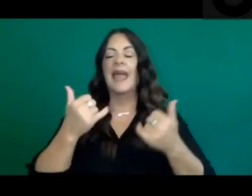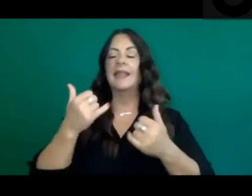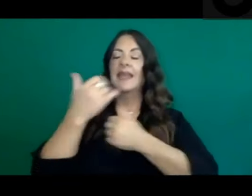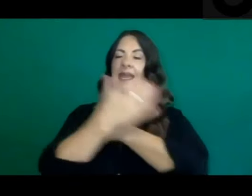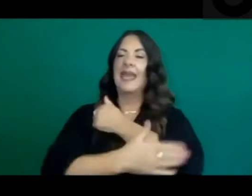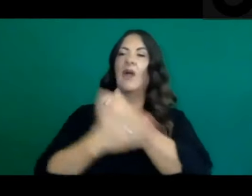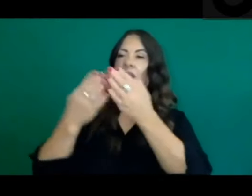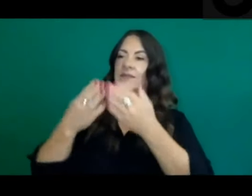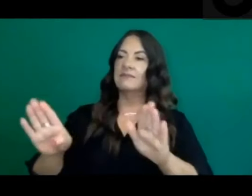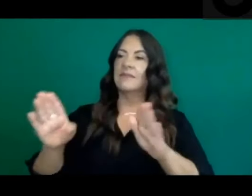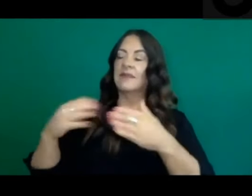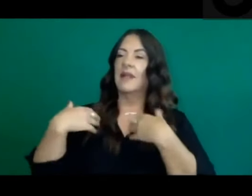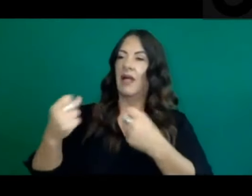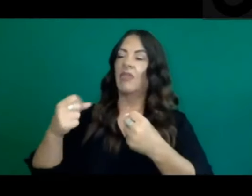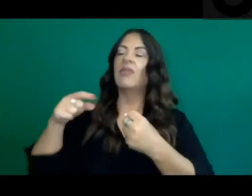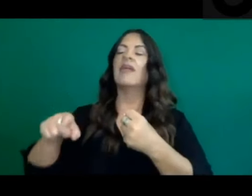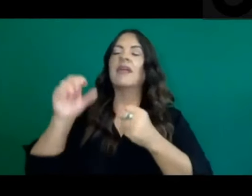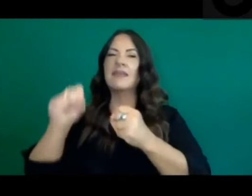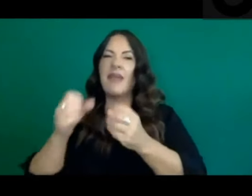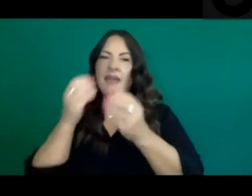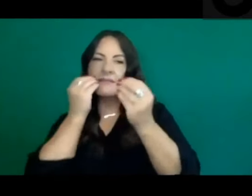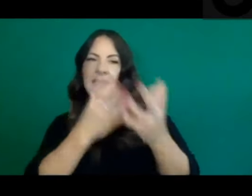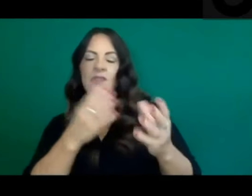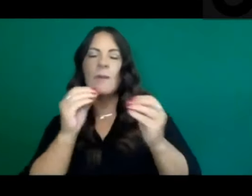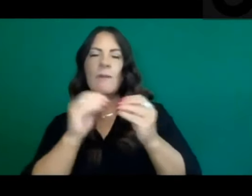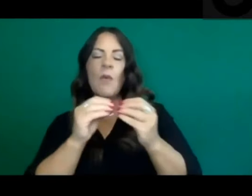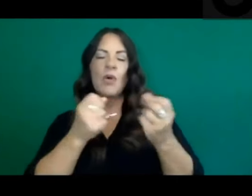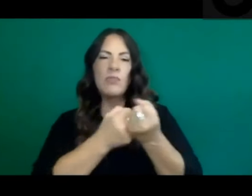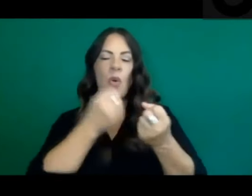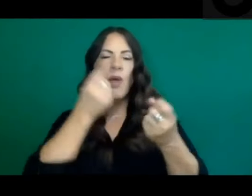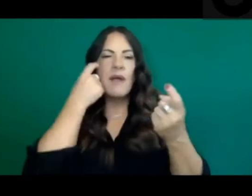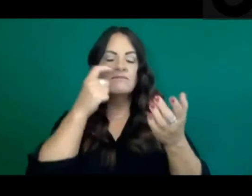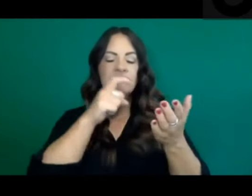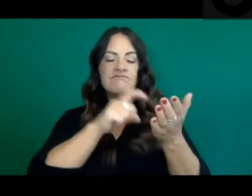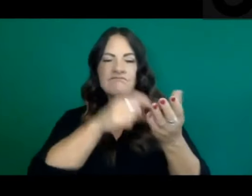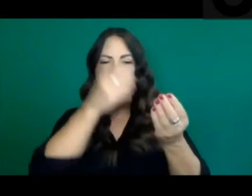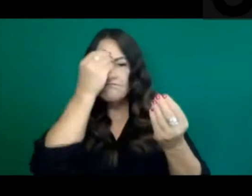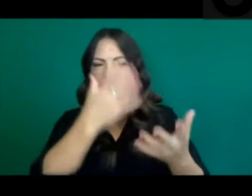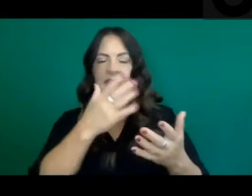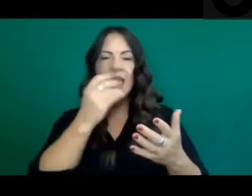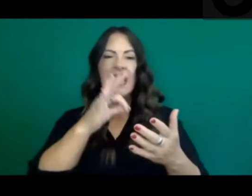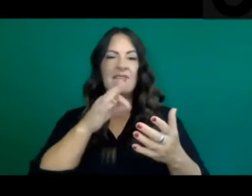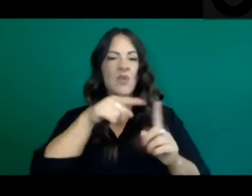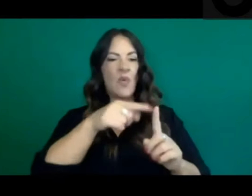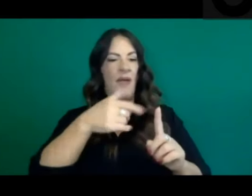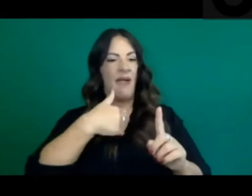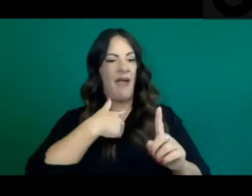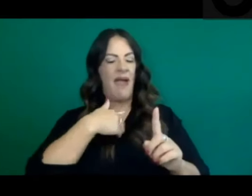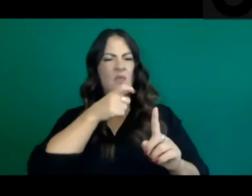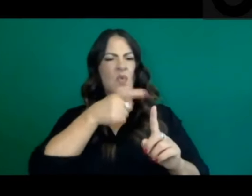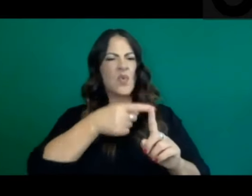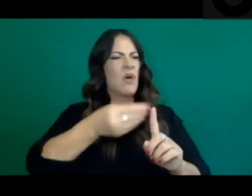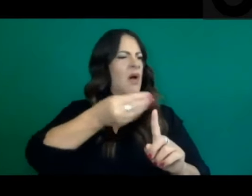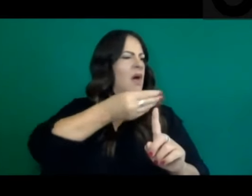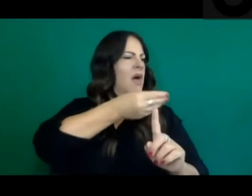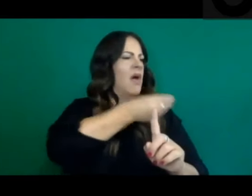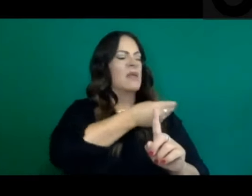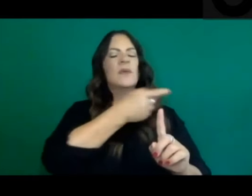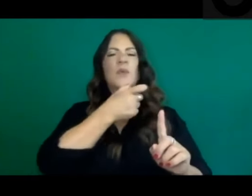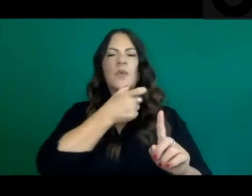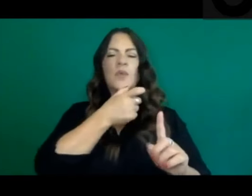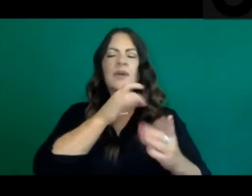investigation and effective contact tracing, and will ultimately help us in achieving greater levels of